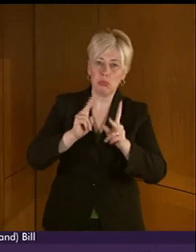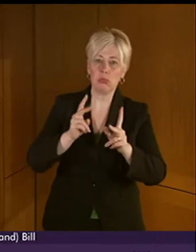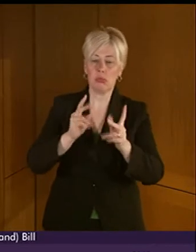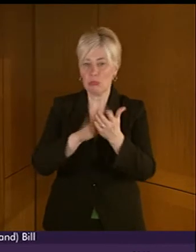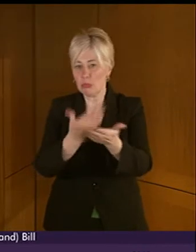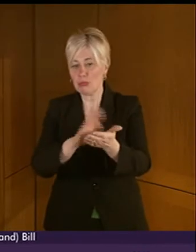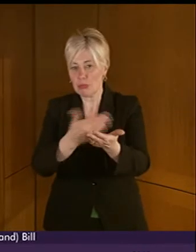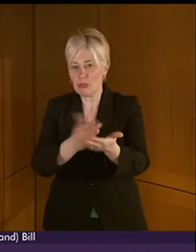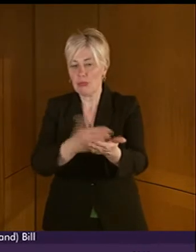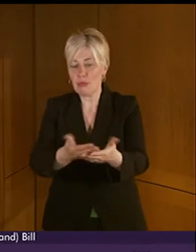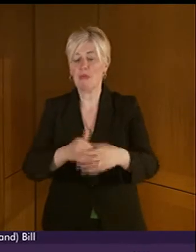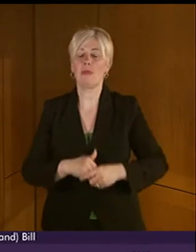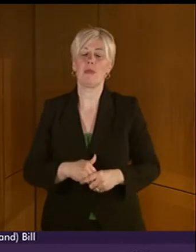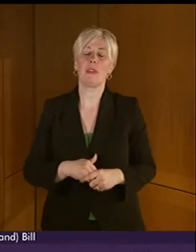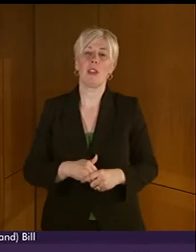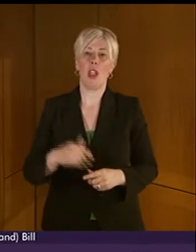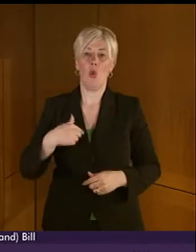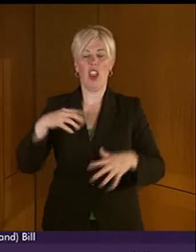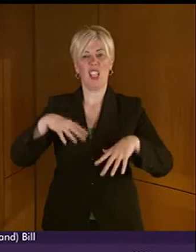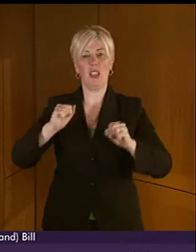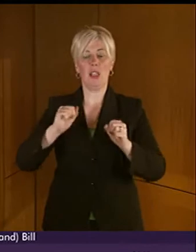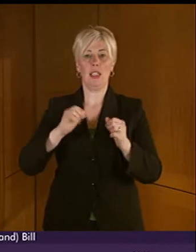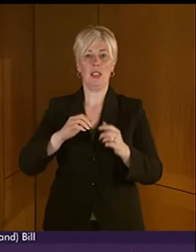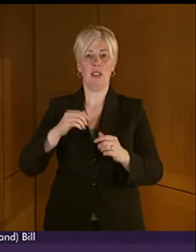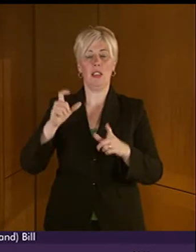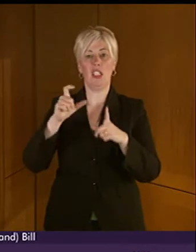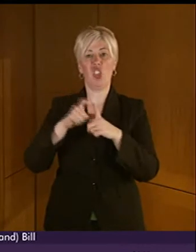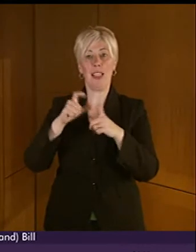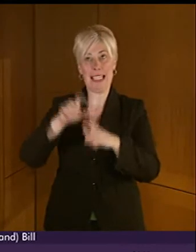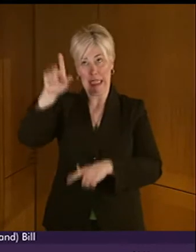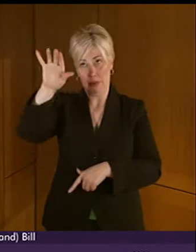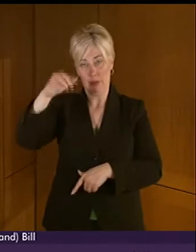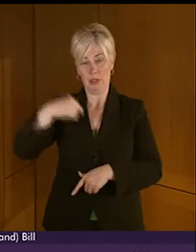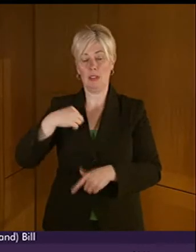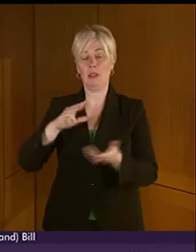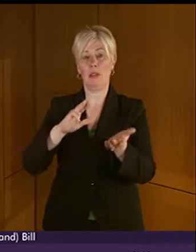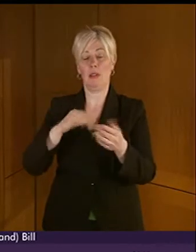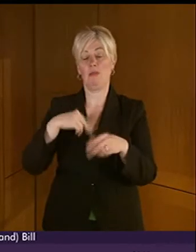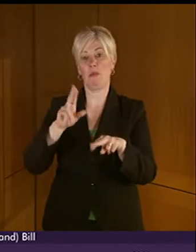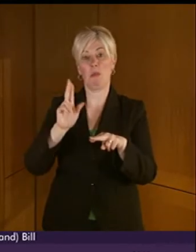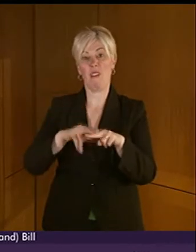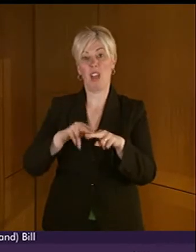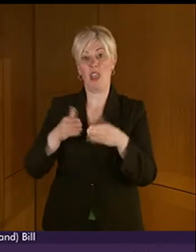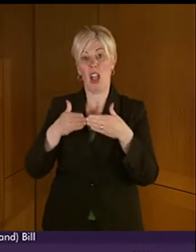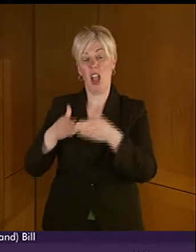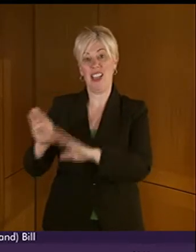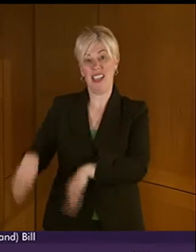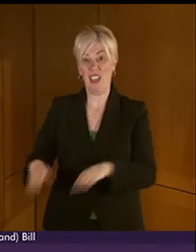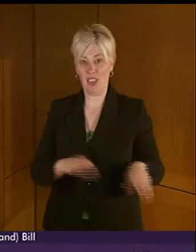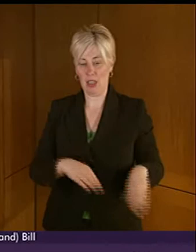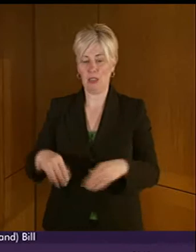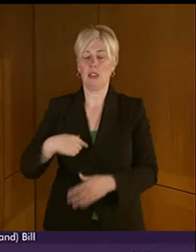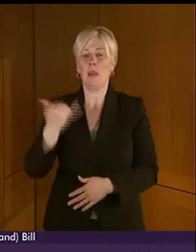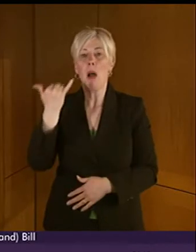Presiding officer, in my early years in Dundee, while my father was in the Navy, his brother, my uncle, my uncle Joe,